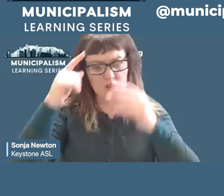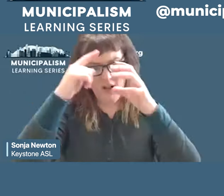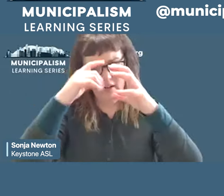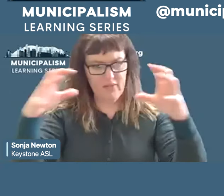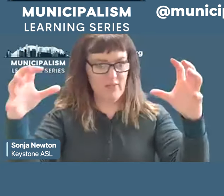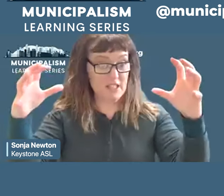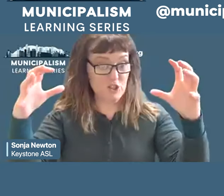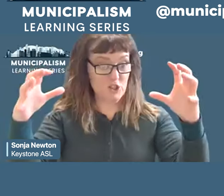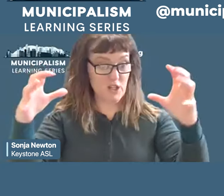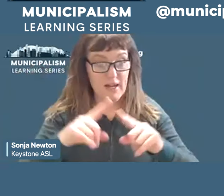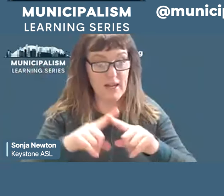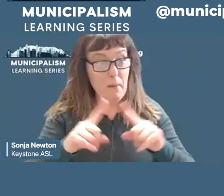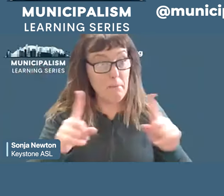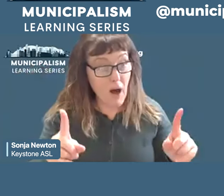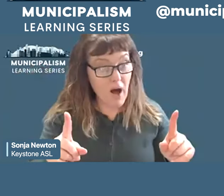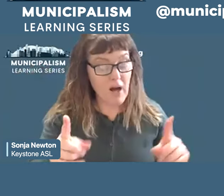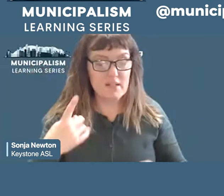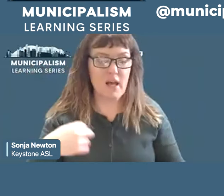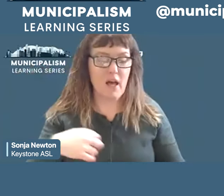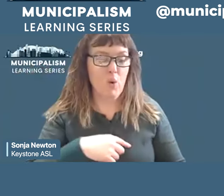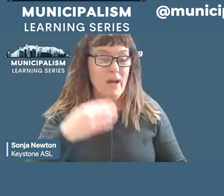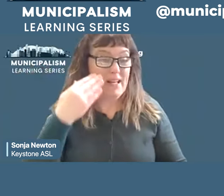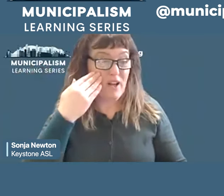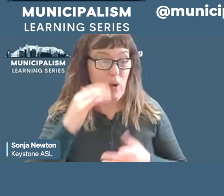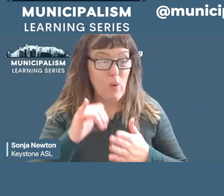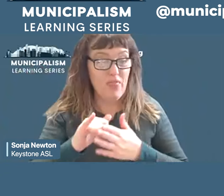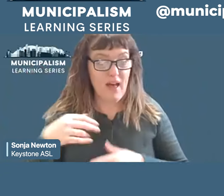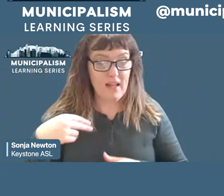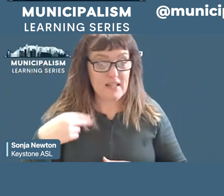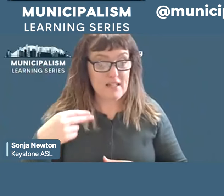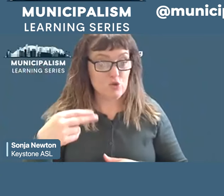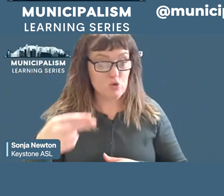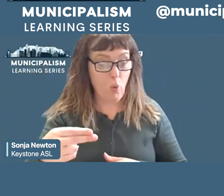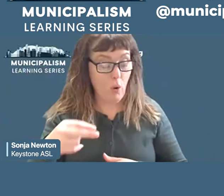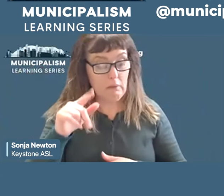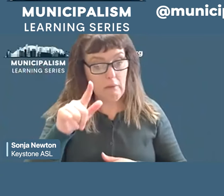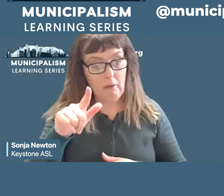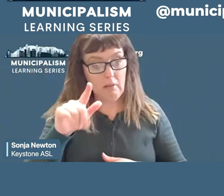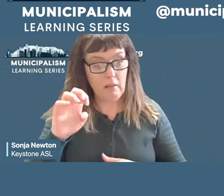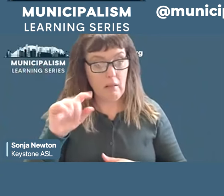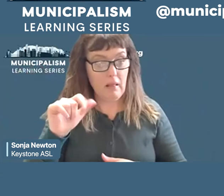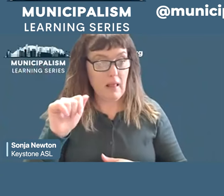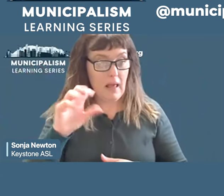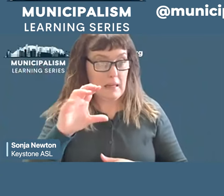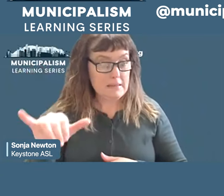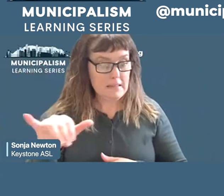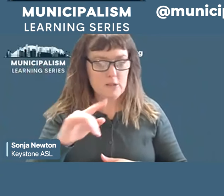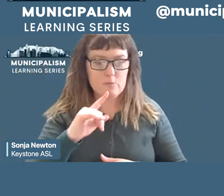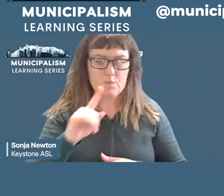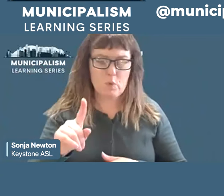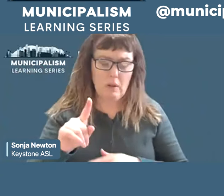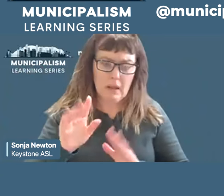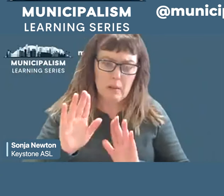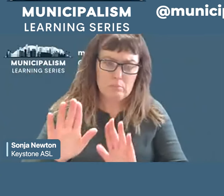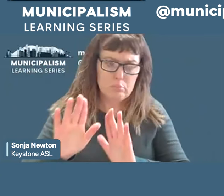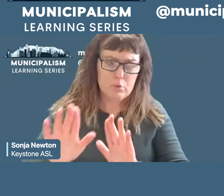But as we know, this historical legacy remains highly contested, as neoliberals push to